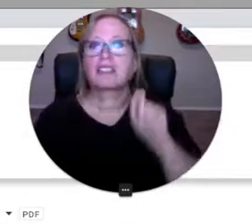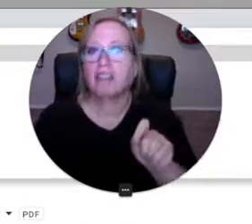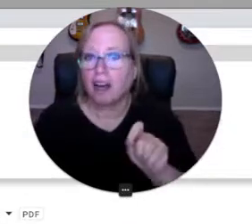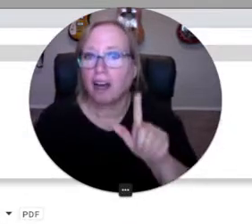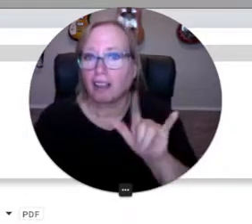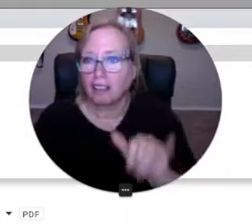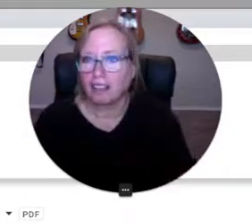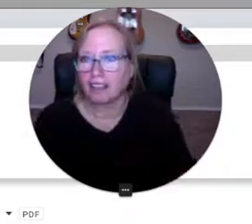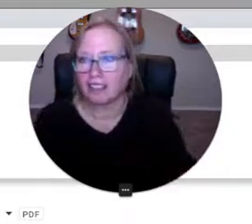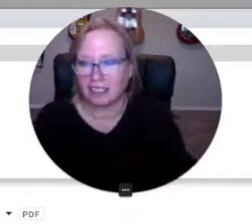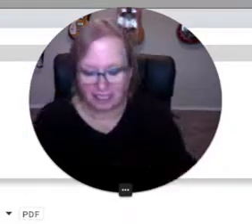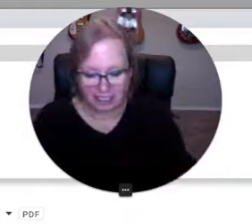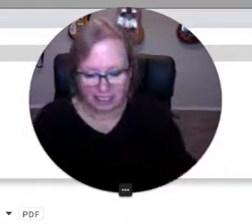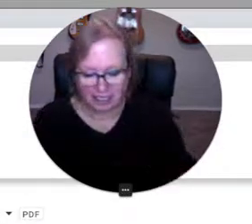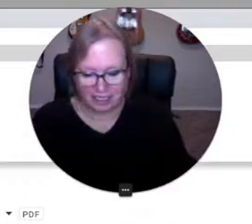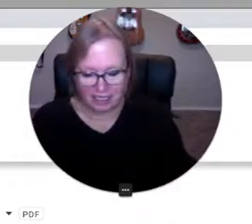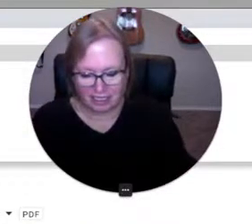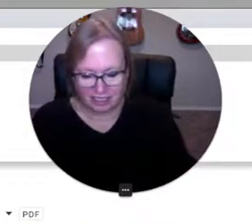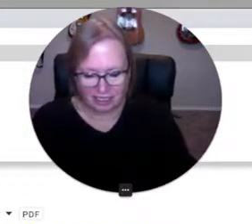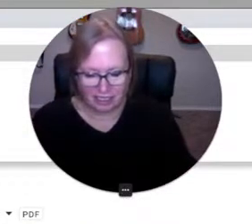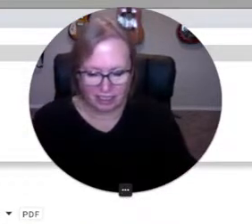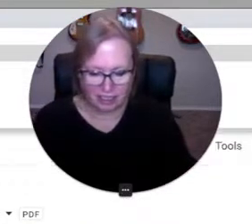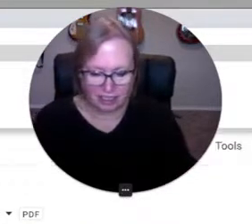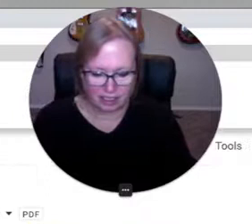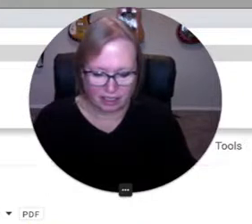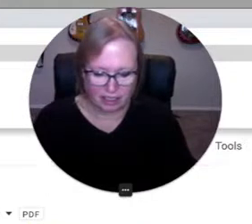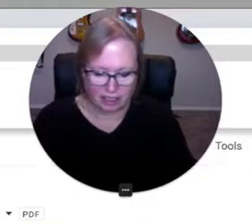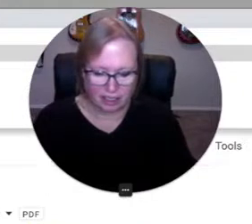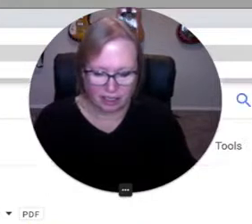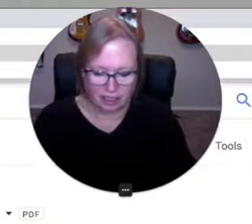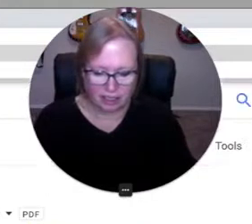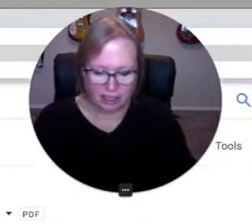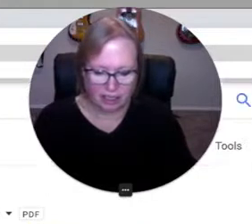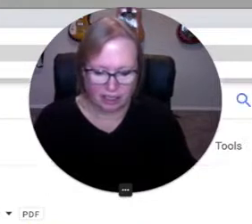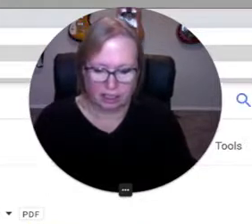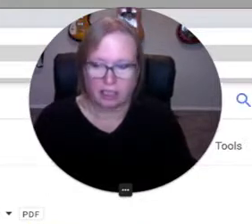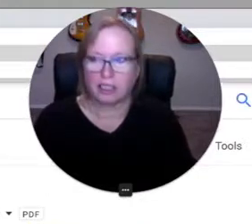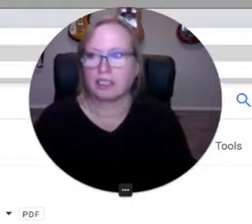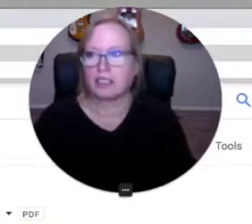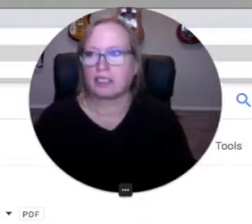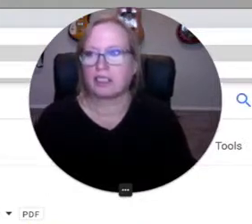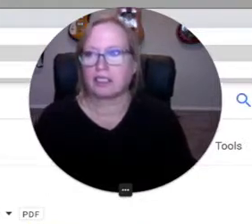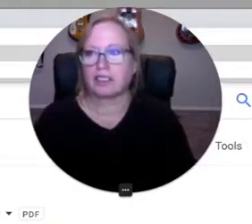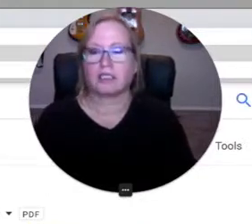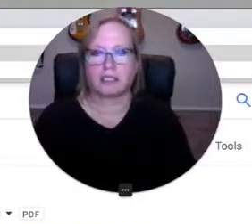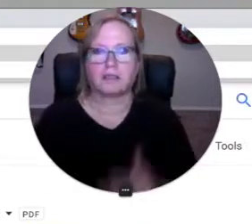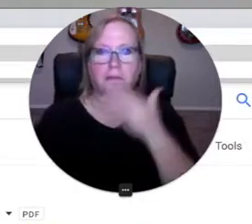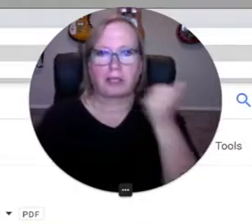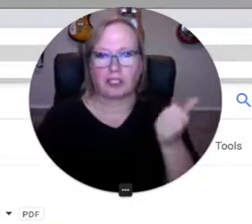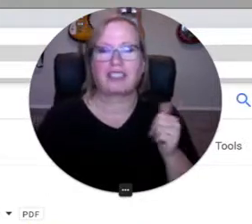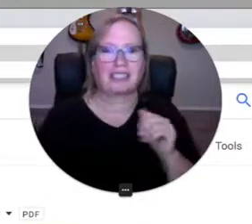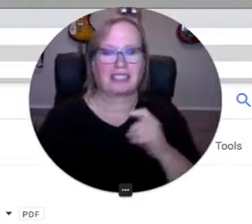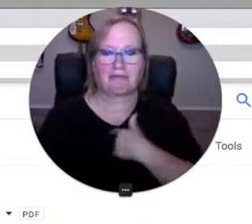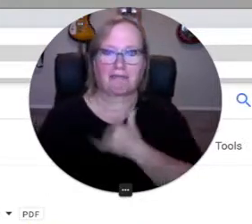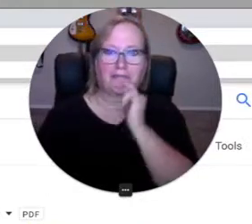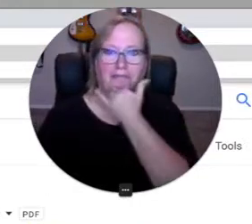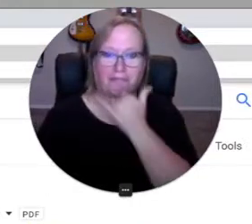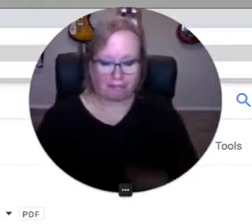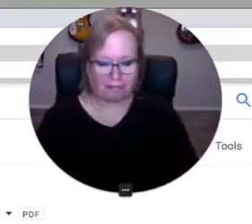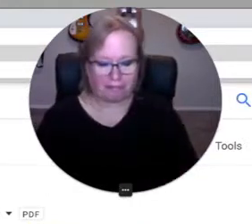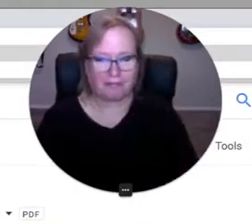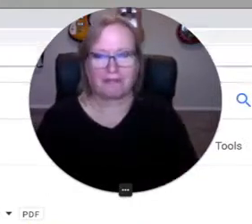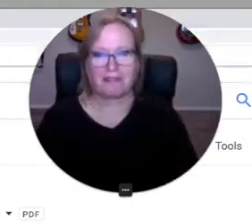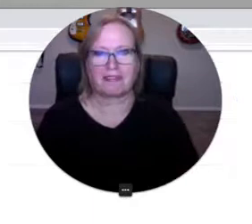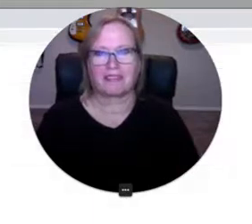bit.ly That's